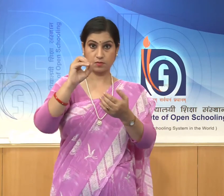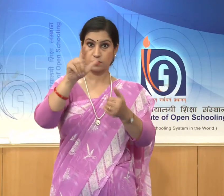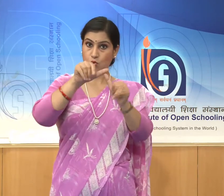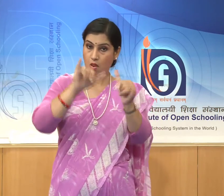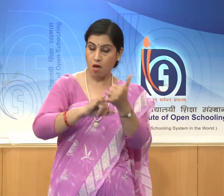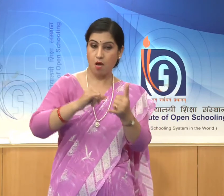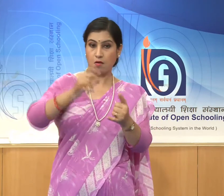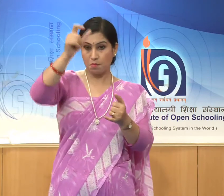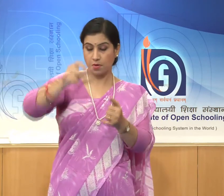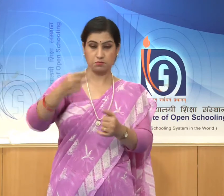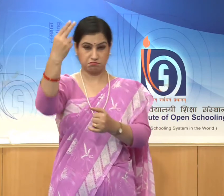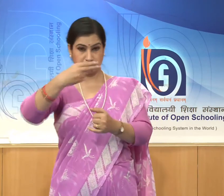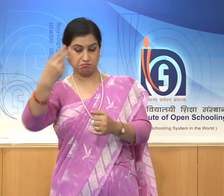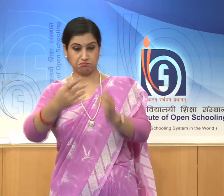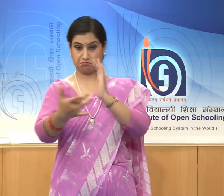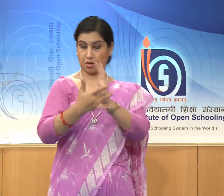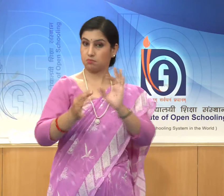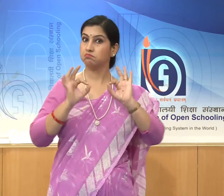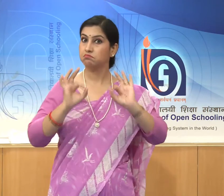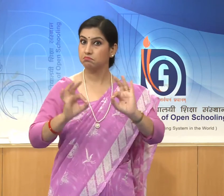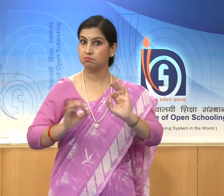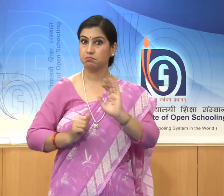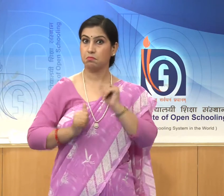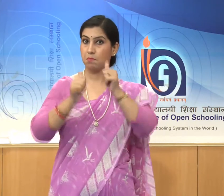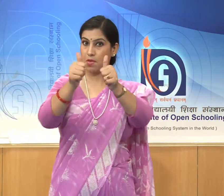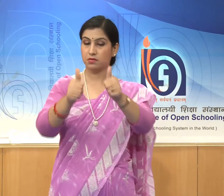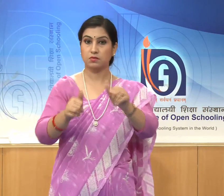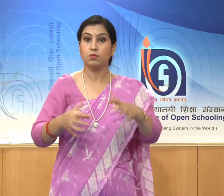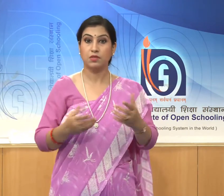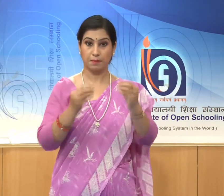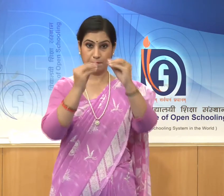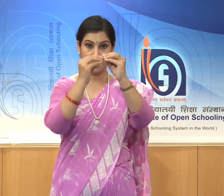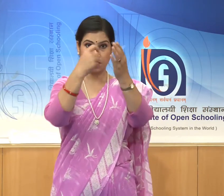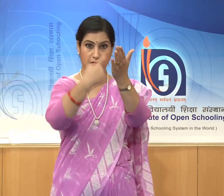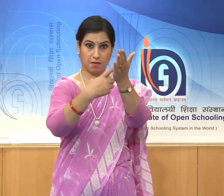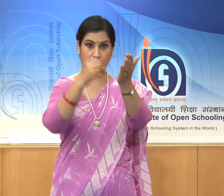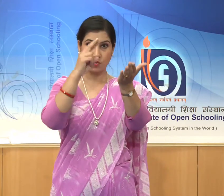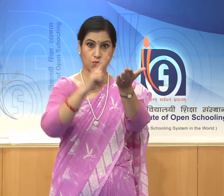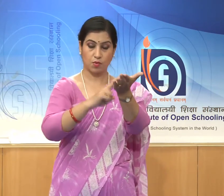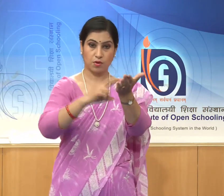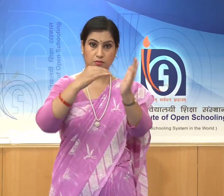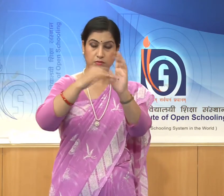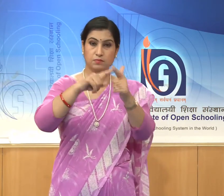in the techniques of bronze casting and intricate